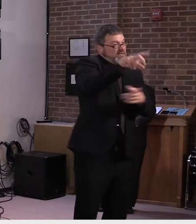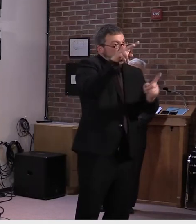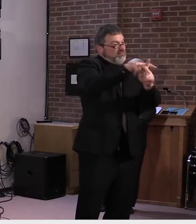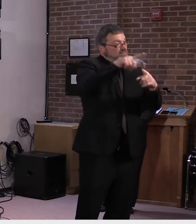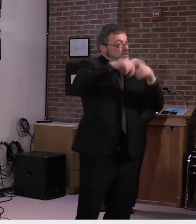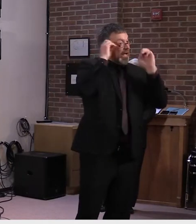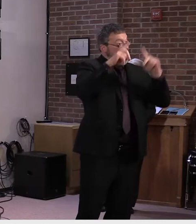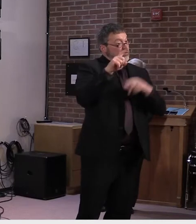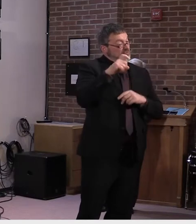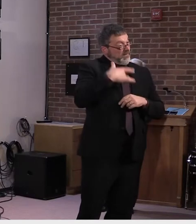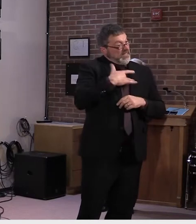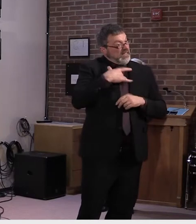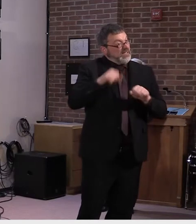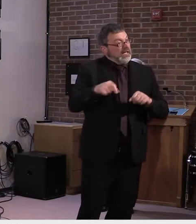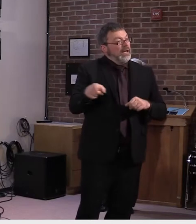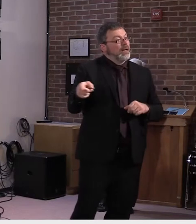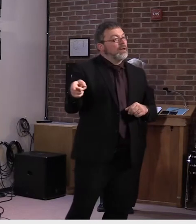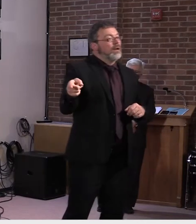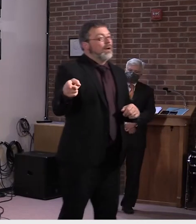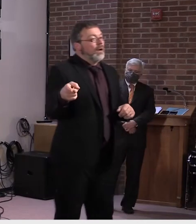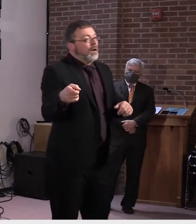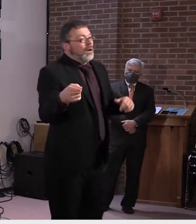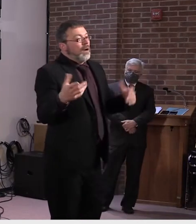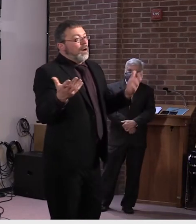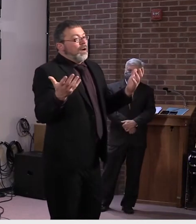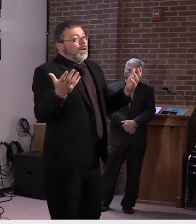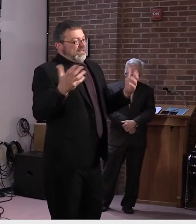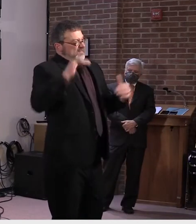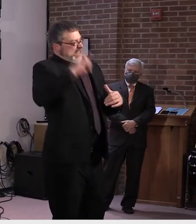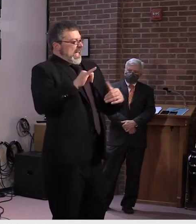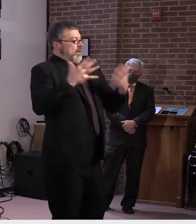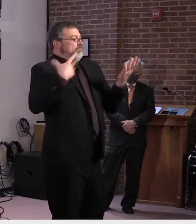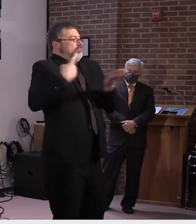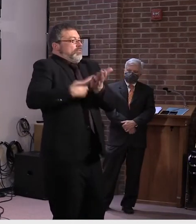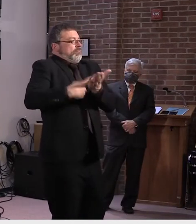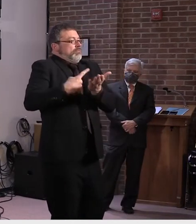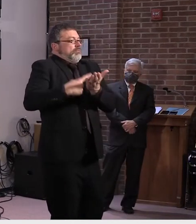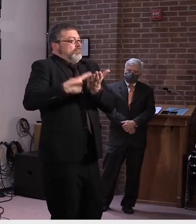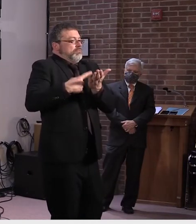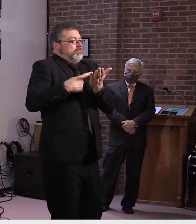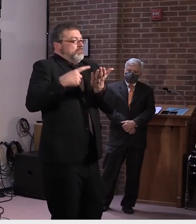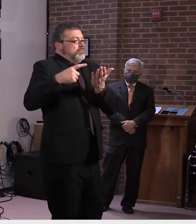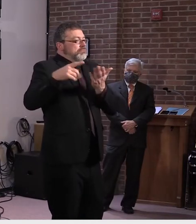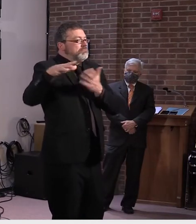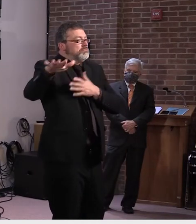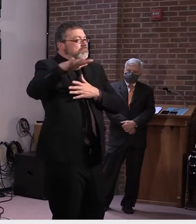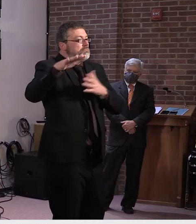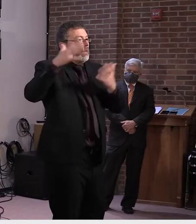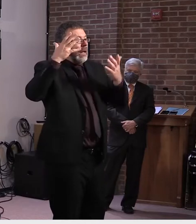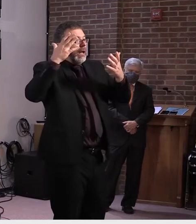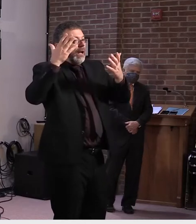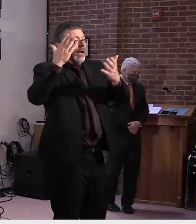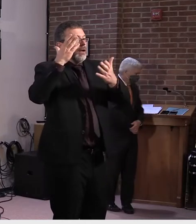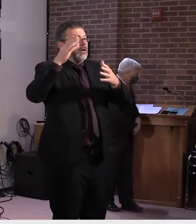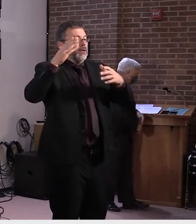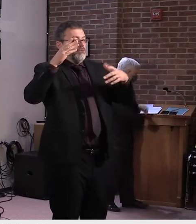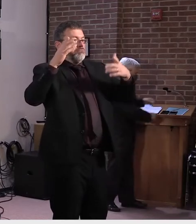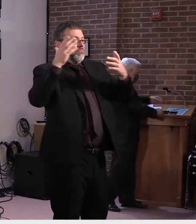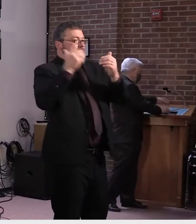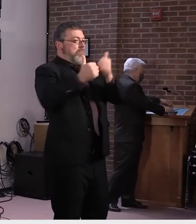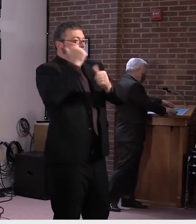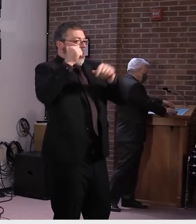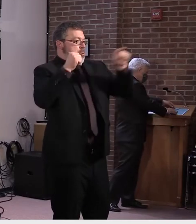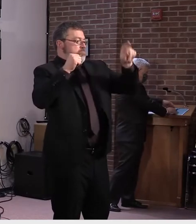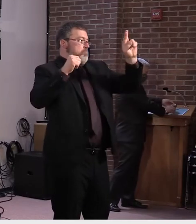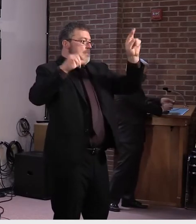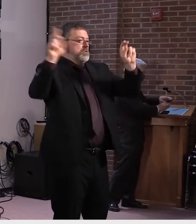many on both sides of the aisle to, uh, to help out with the reopenings, with the education portion, uh, whether these funds would be,